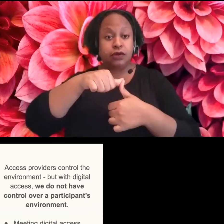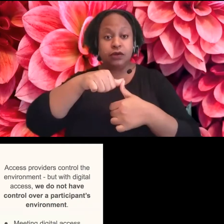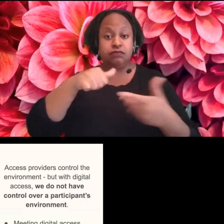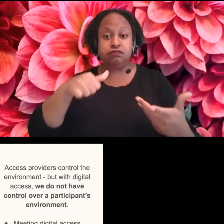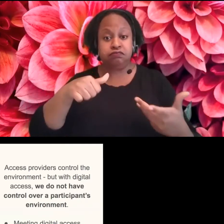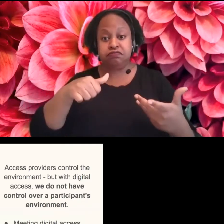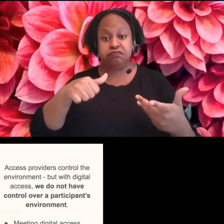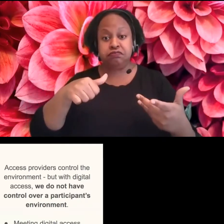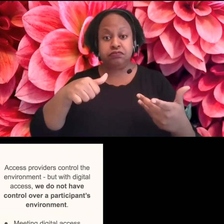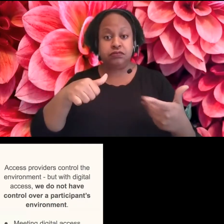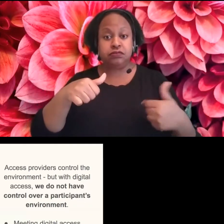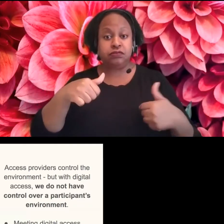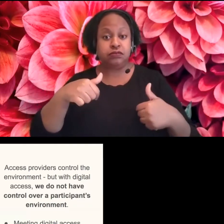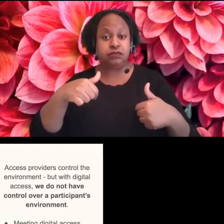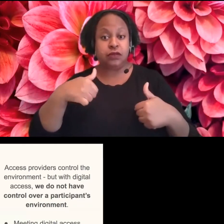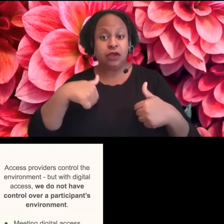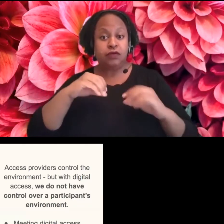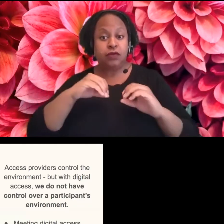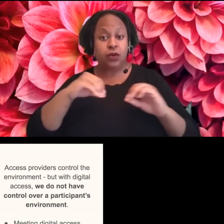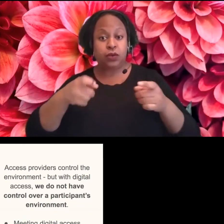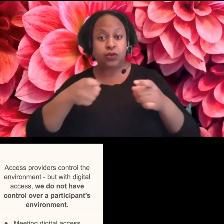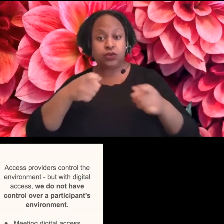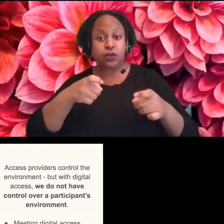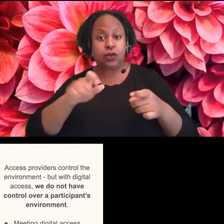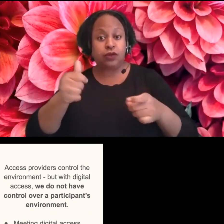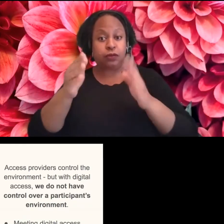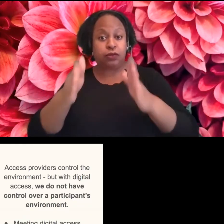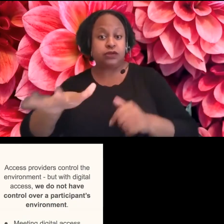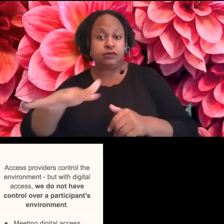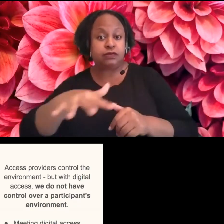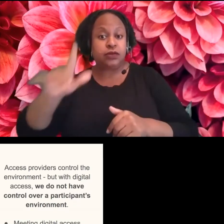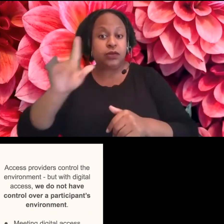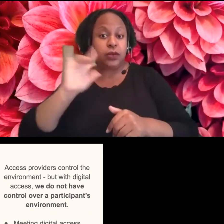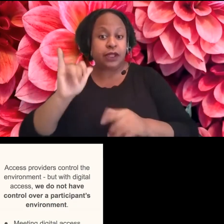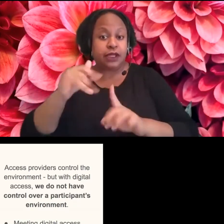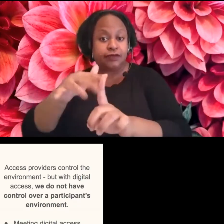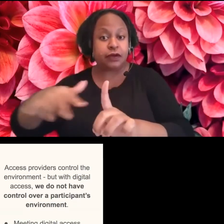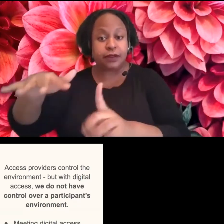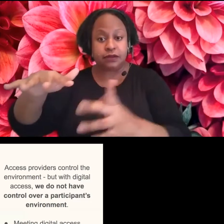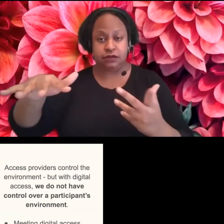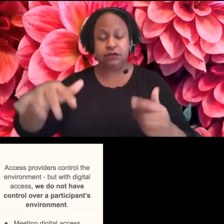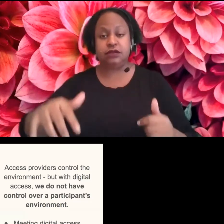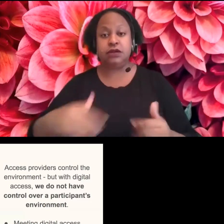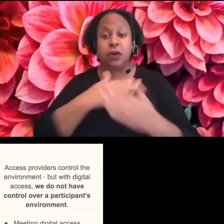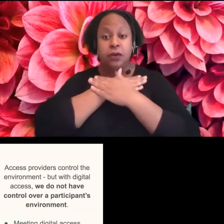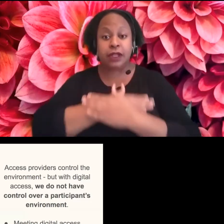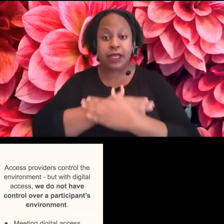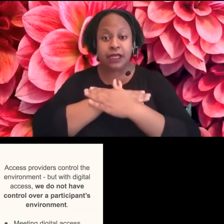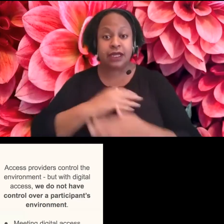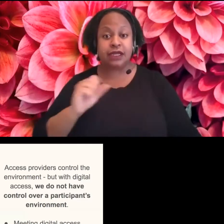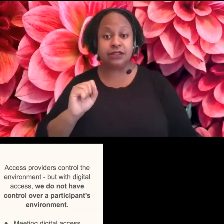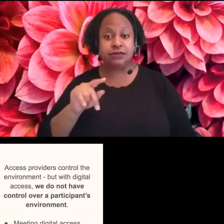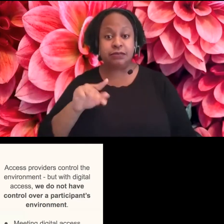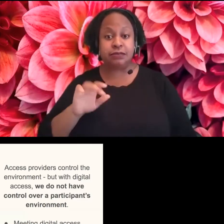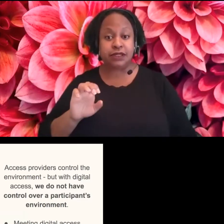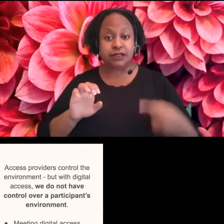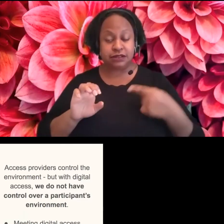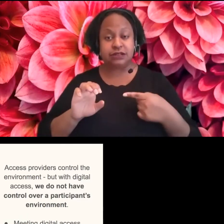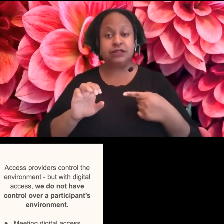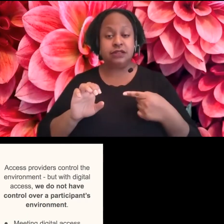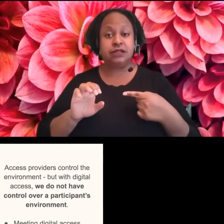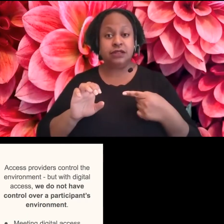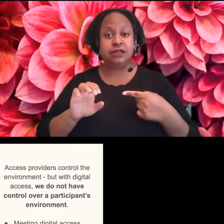over one person's environment. Uh, relaxed space is usually pretty much the opposite. Um,